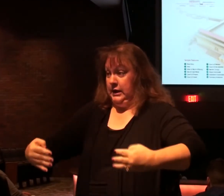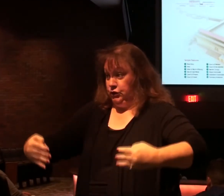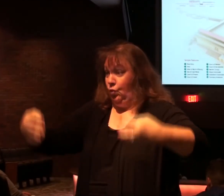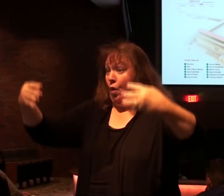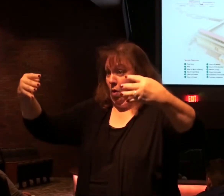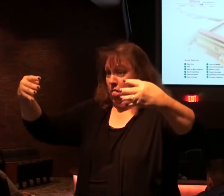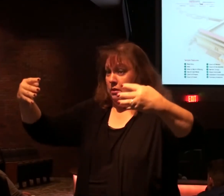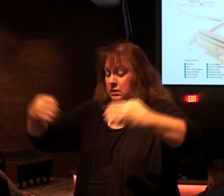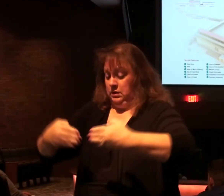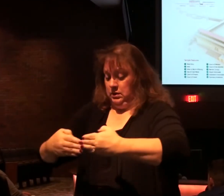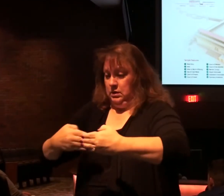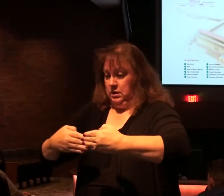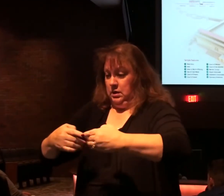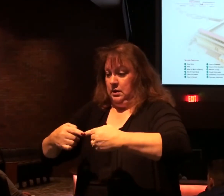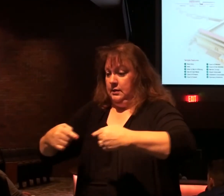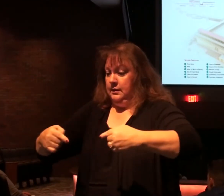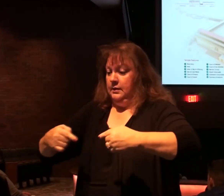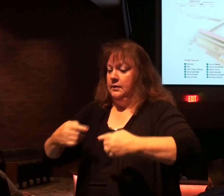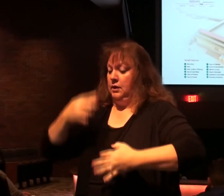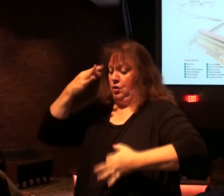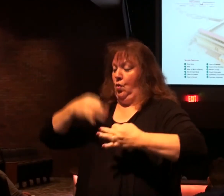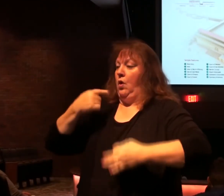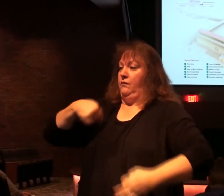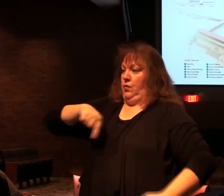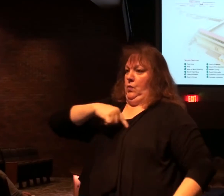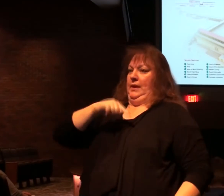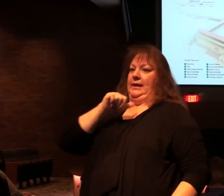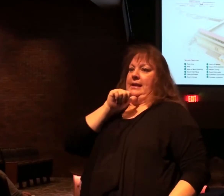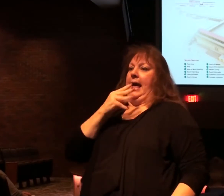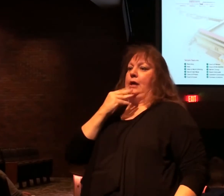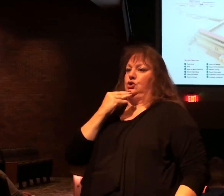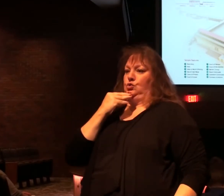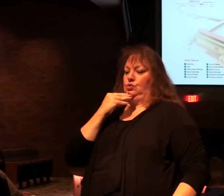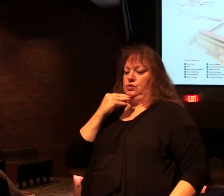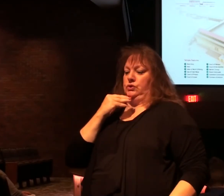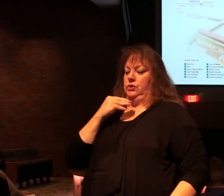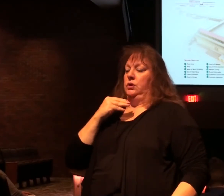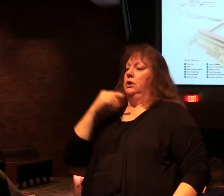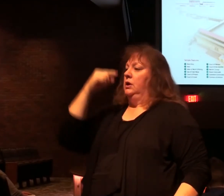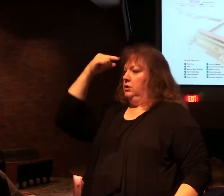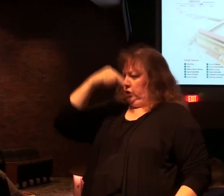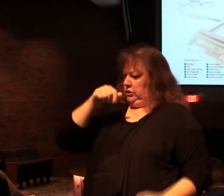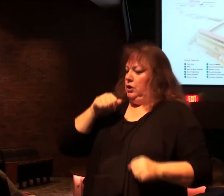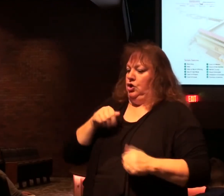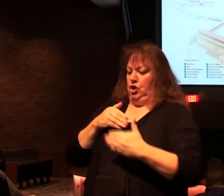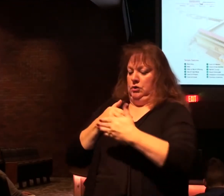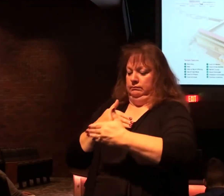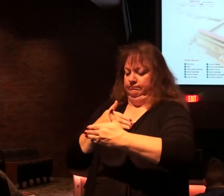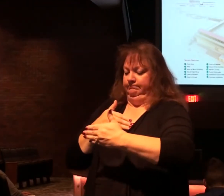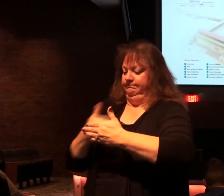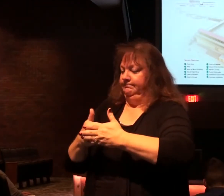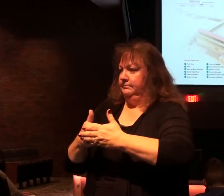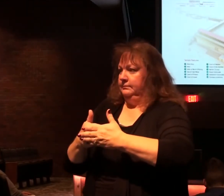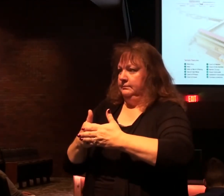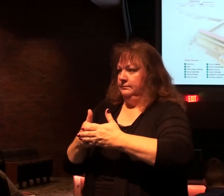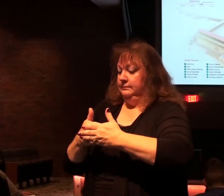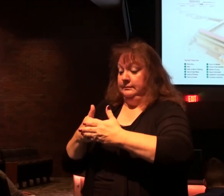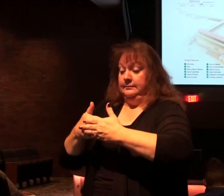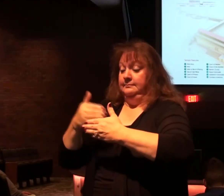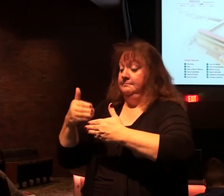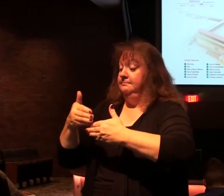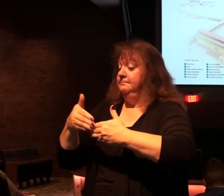wall, went around. This is the court of the Gentiles. Gentiles were allowed this far, no further,